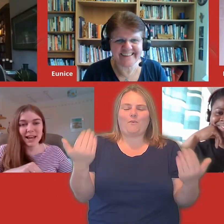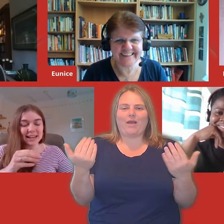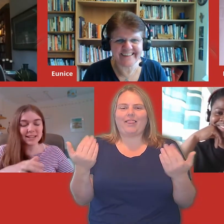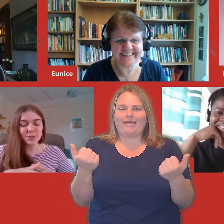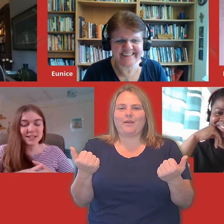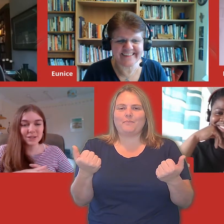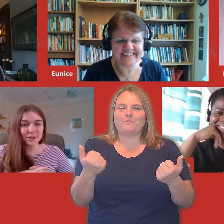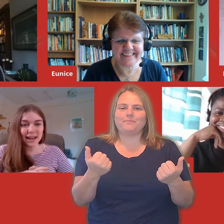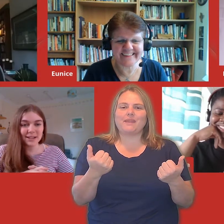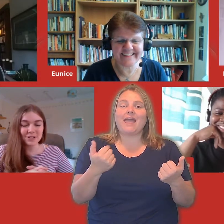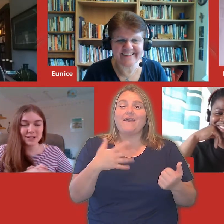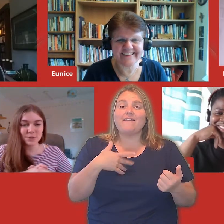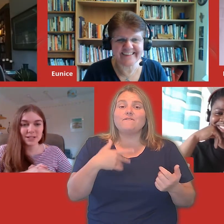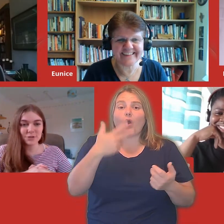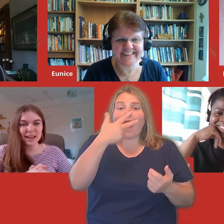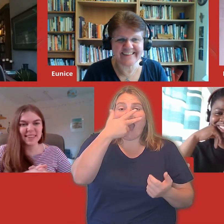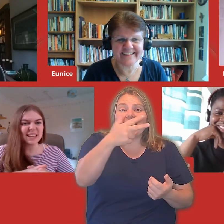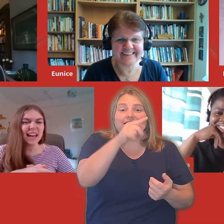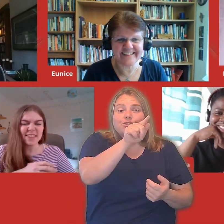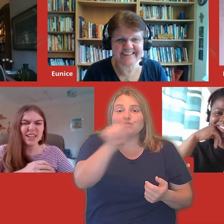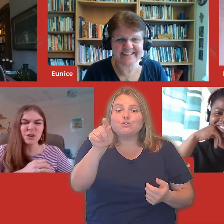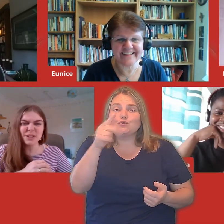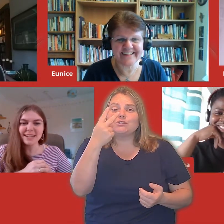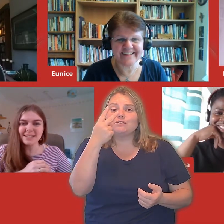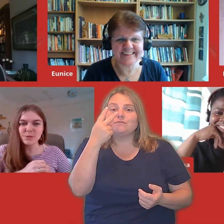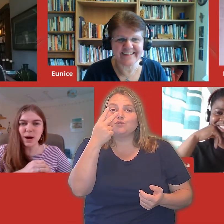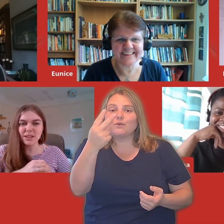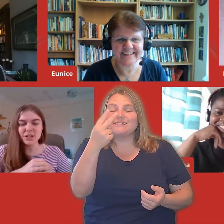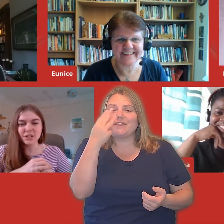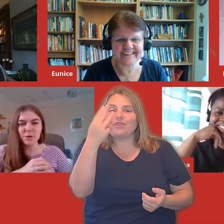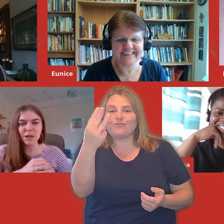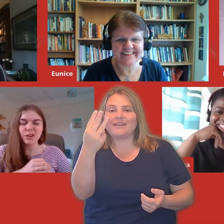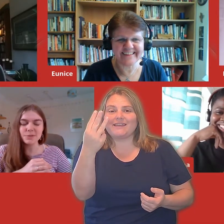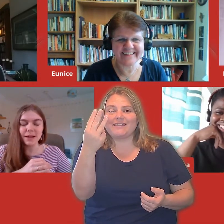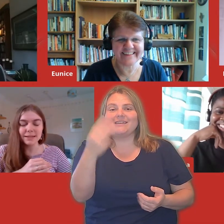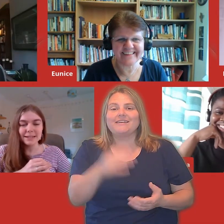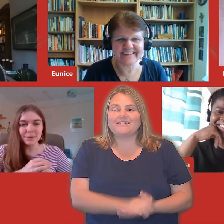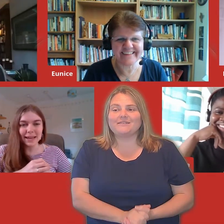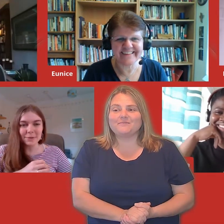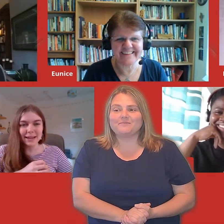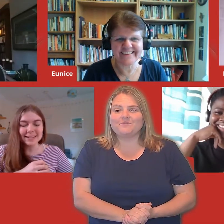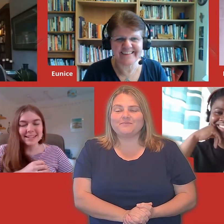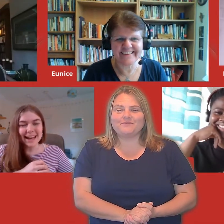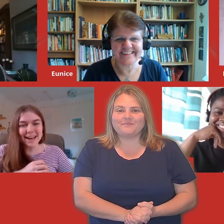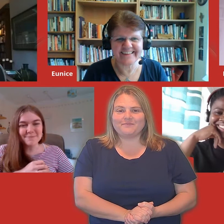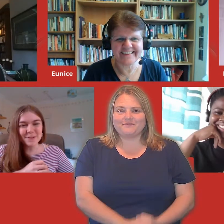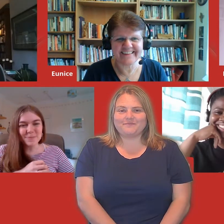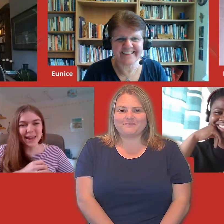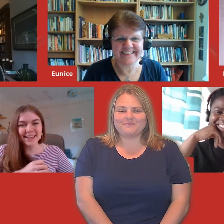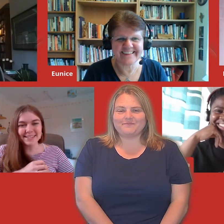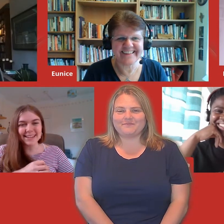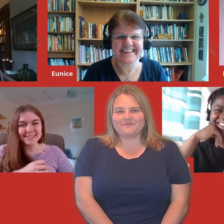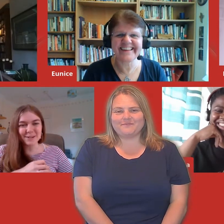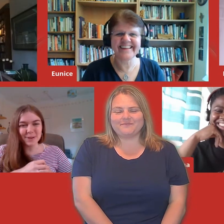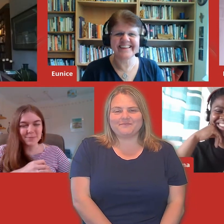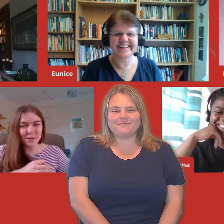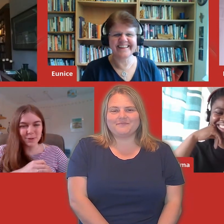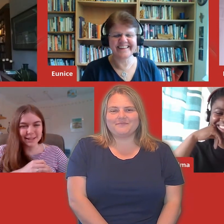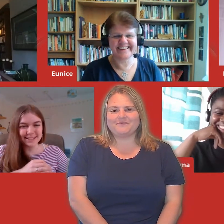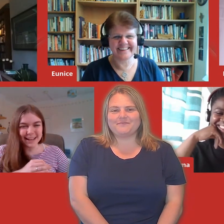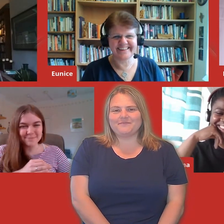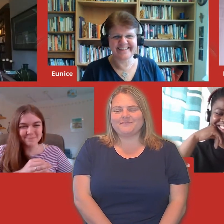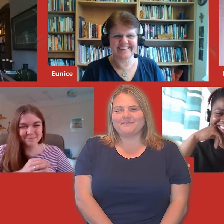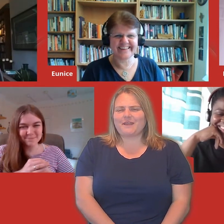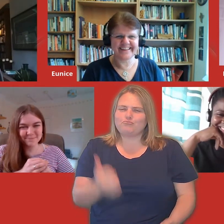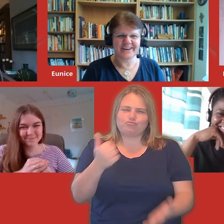Groups between 8 and 23, aged 8 and 23, and they're youth leaders as well. You can come along as well. We'll let you in. So it's going to be